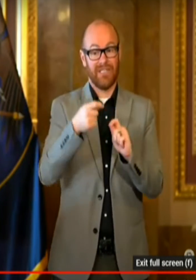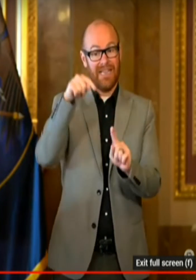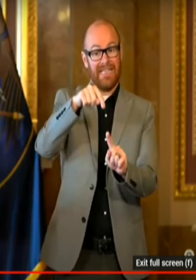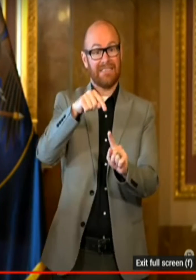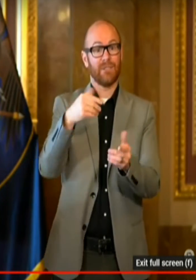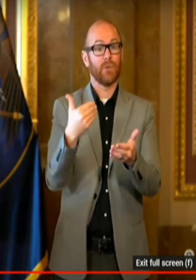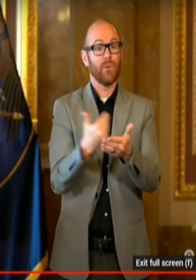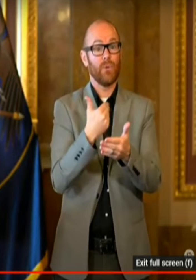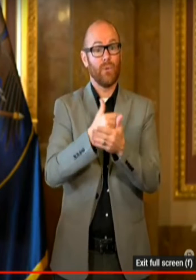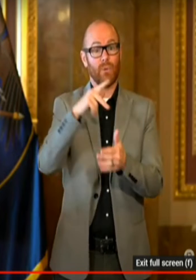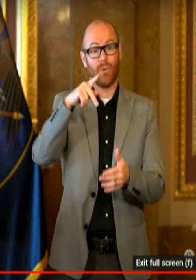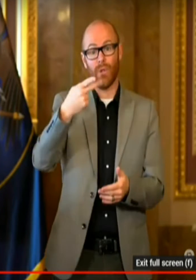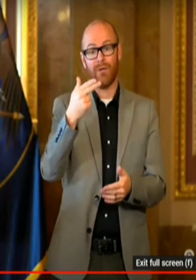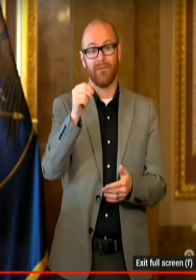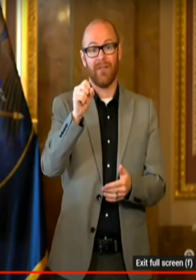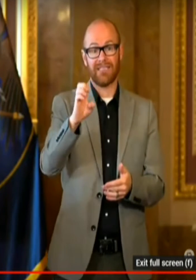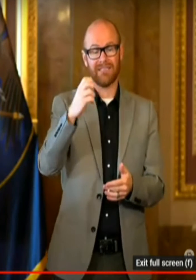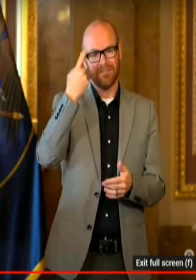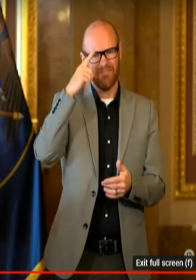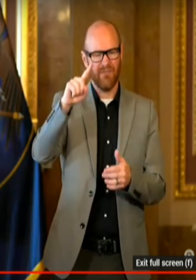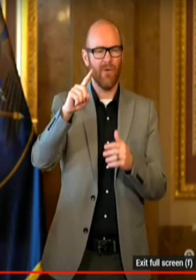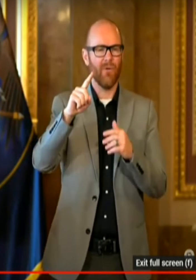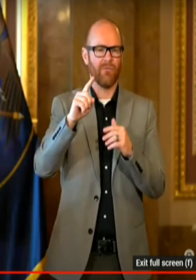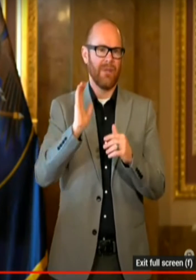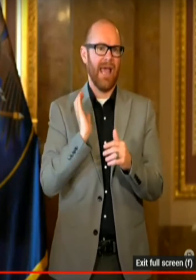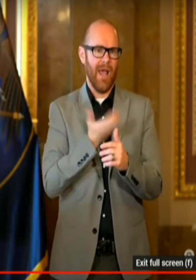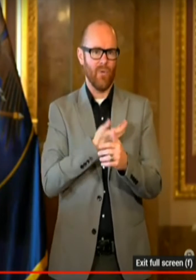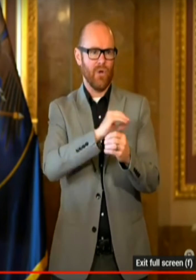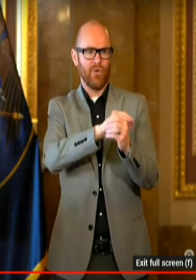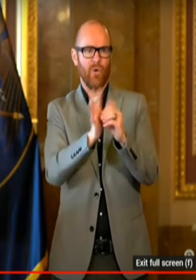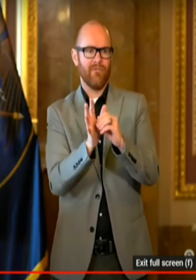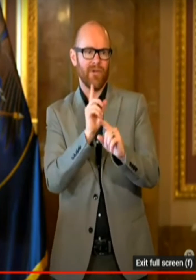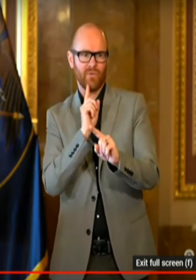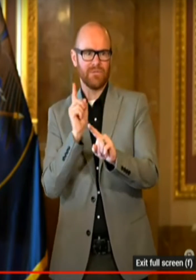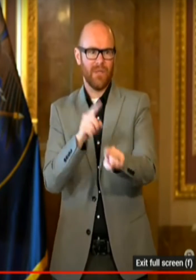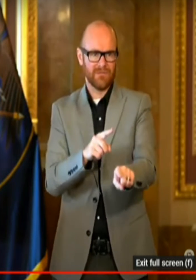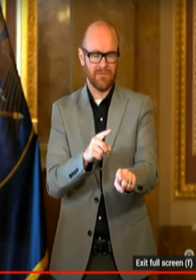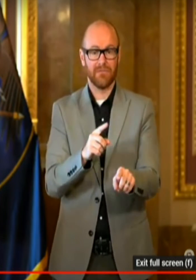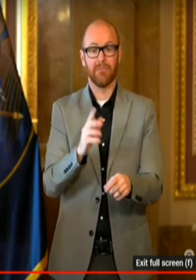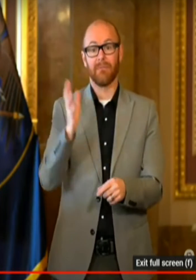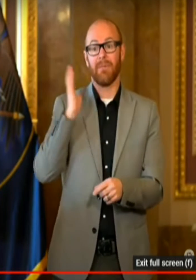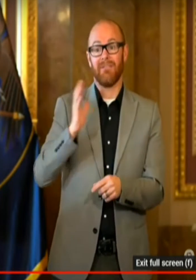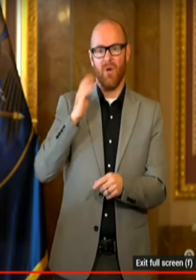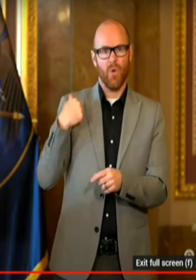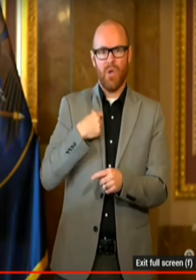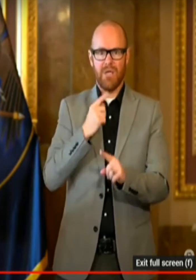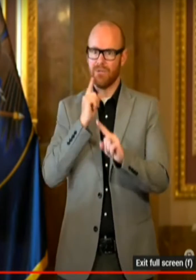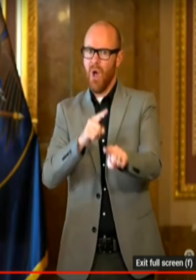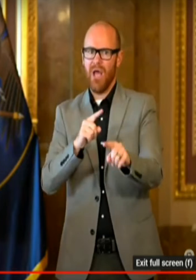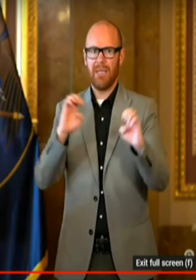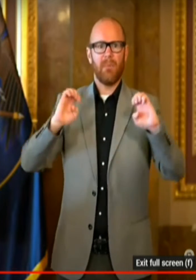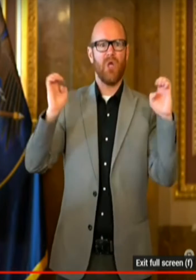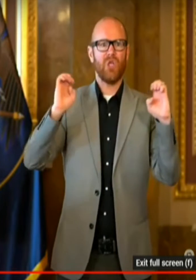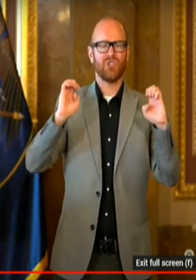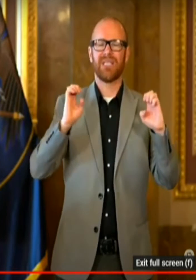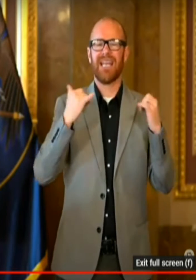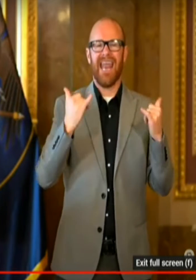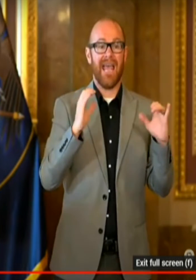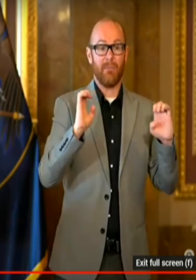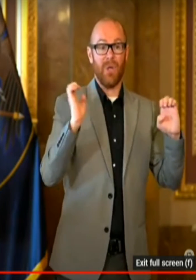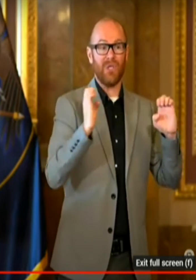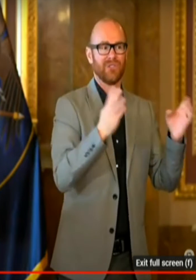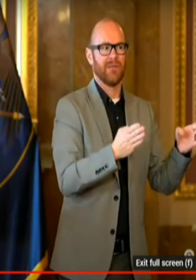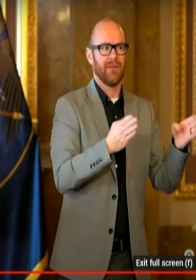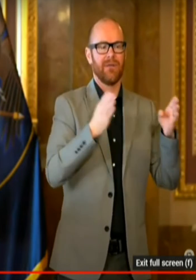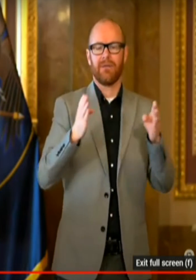of the pandemic response, as we're moving away from a pandemic response. And most